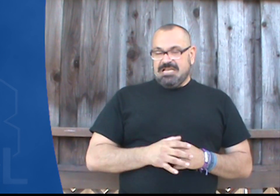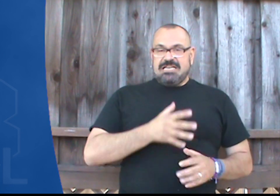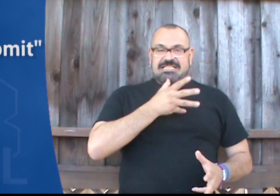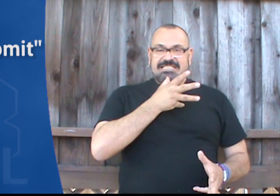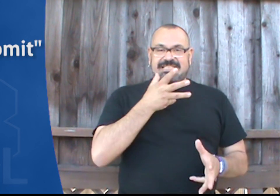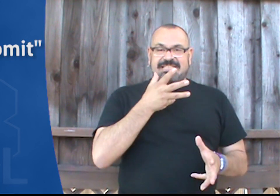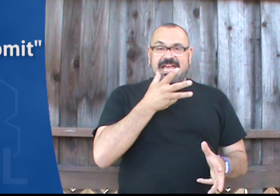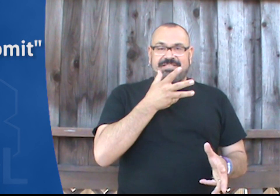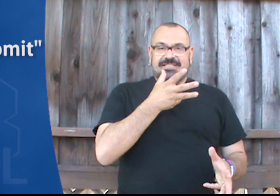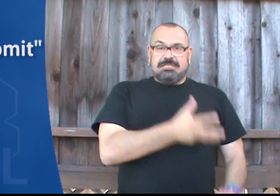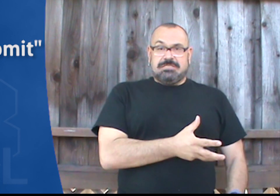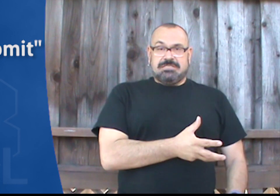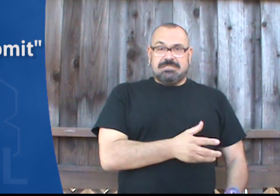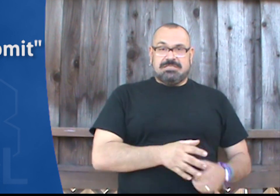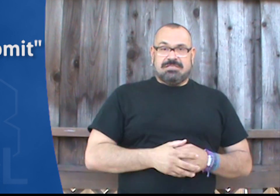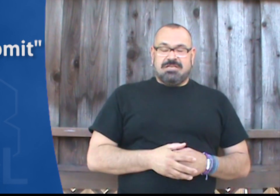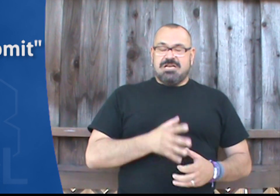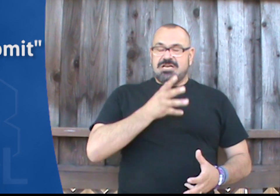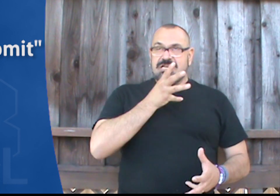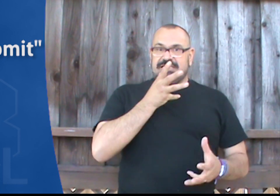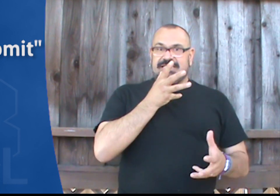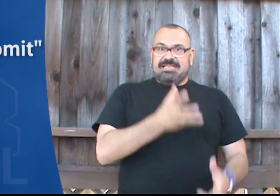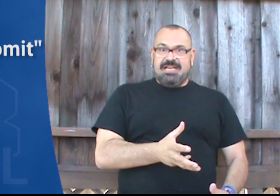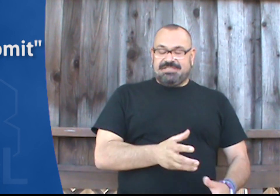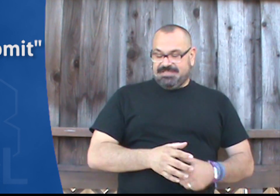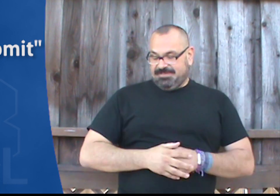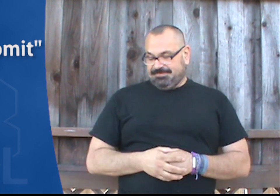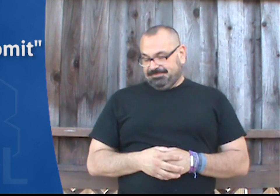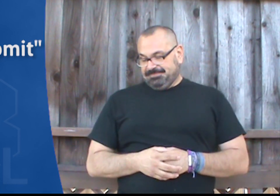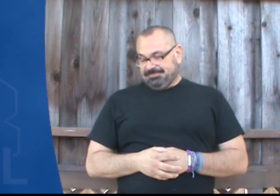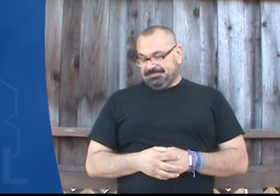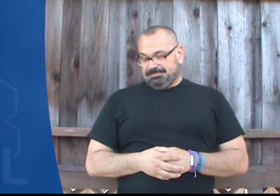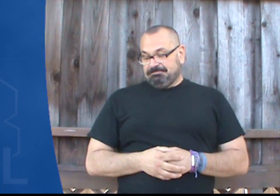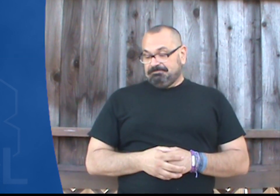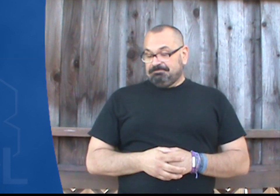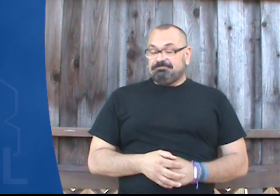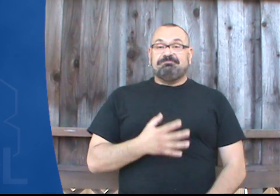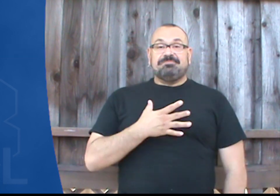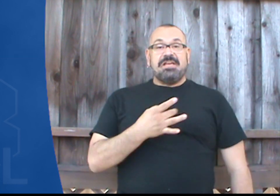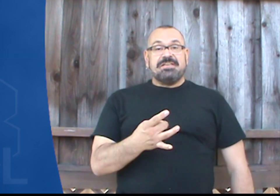Detest. Detest. Detest. Like.